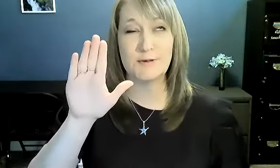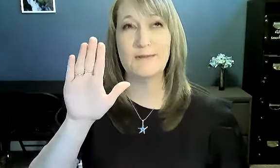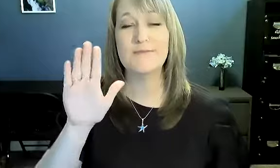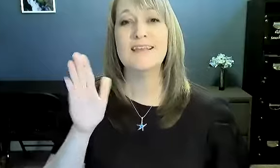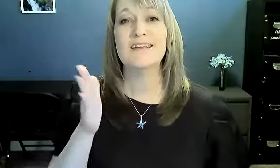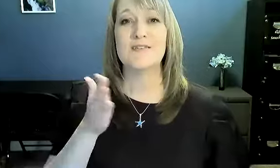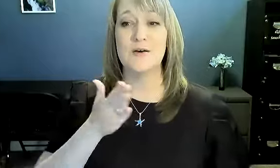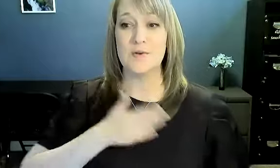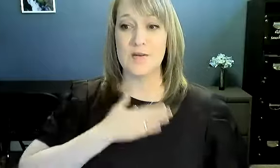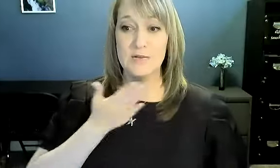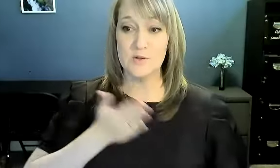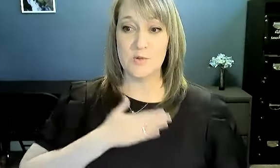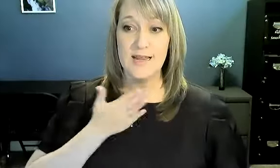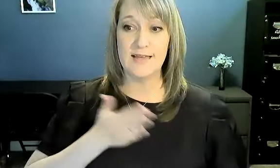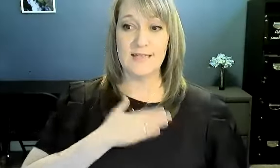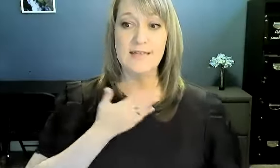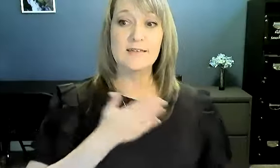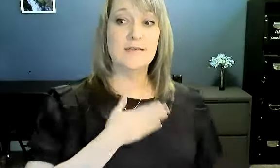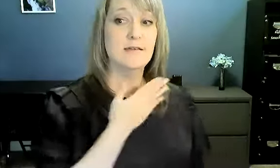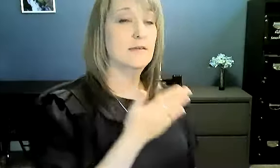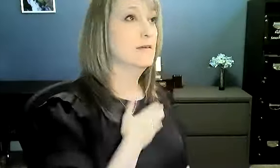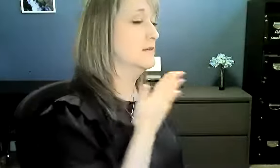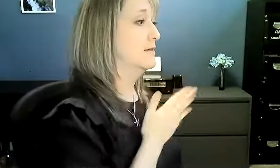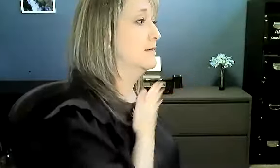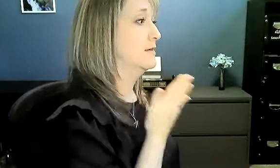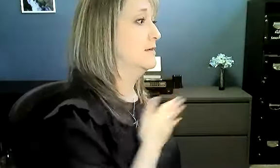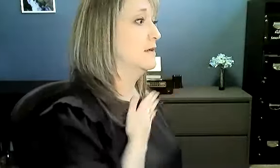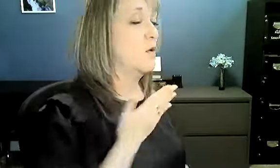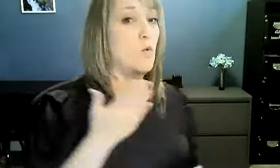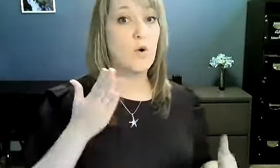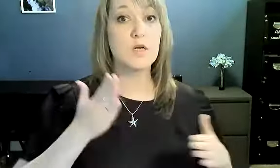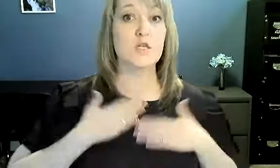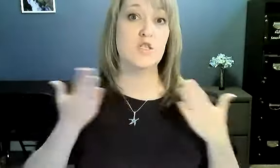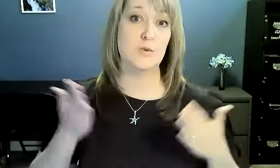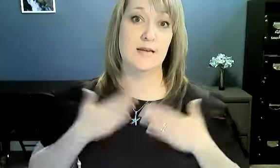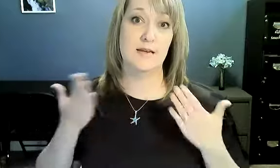Okay. So you can either do one-handed or two-handed.